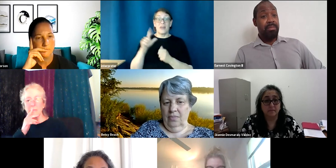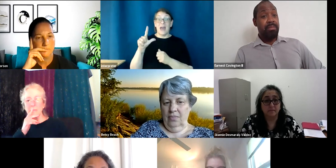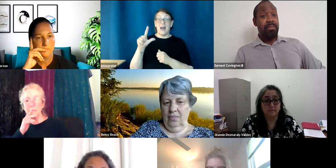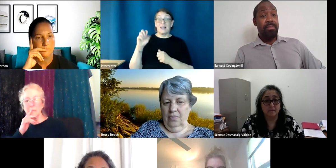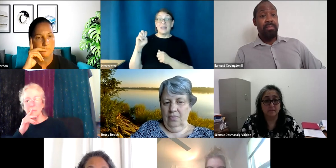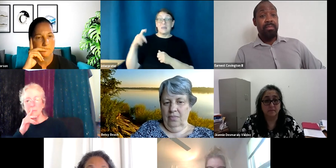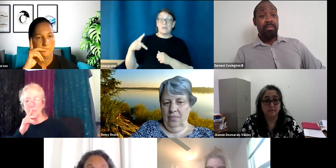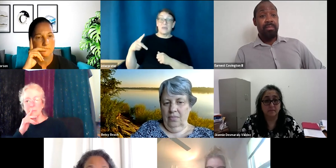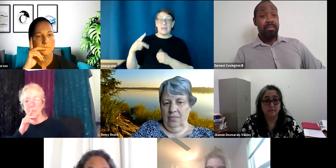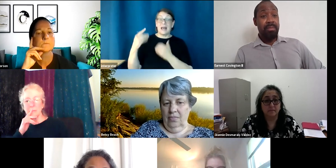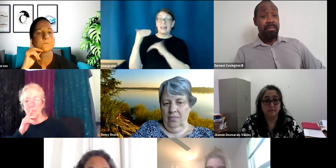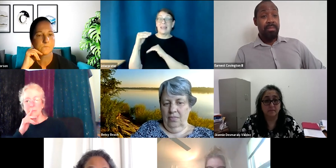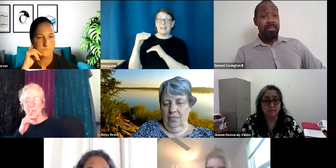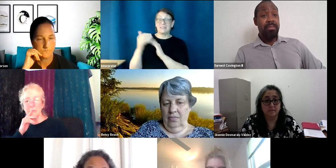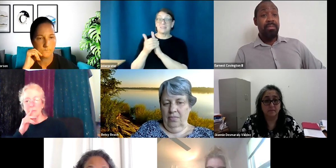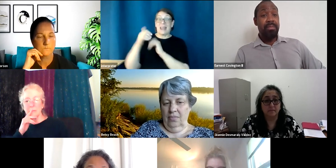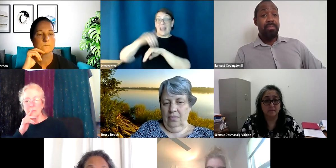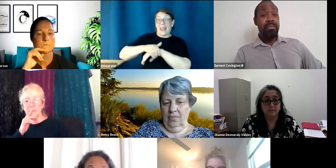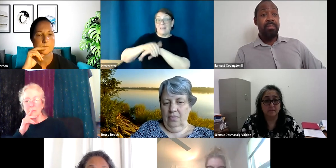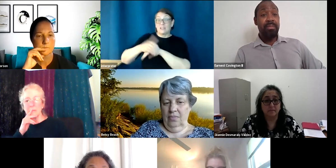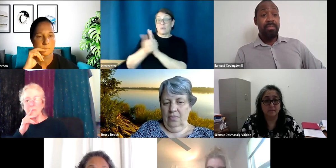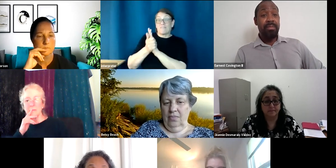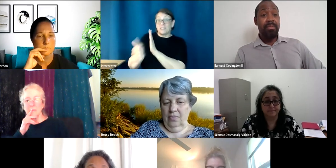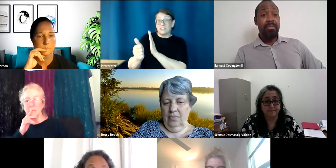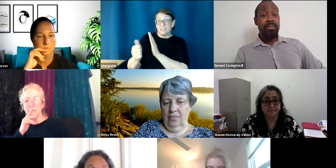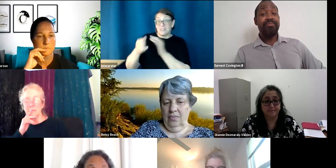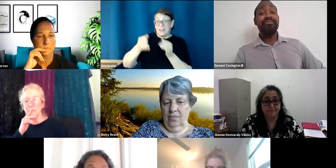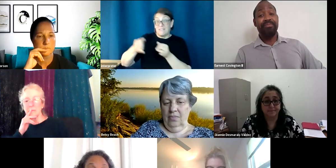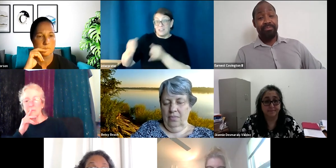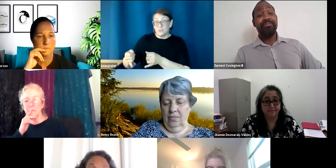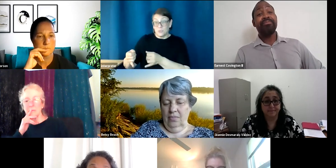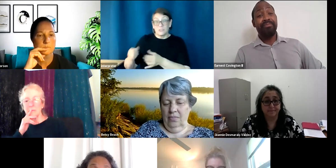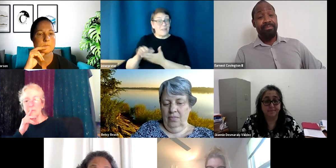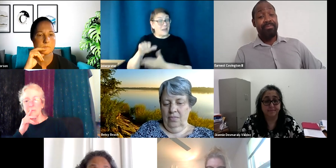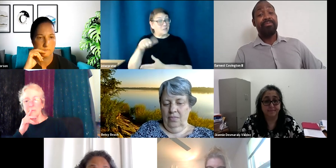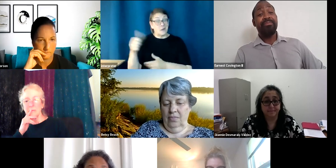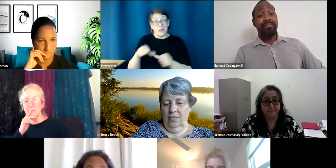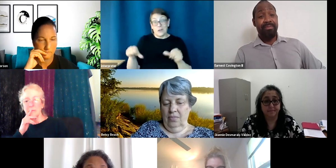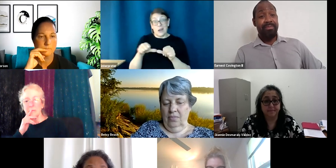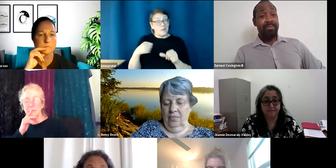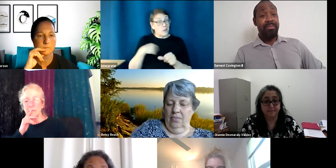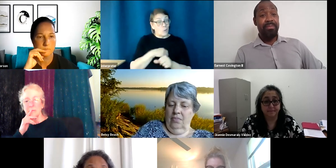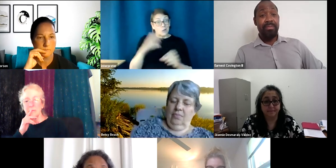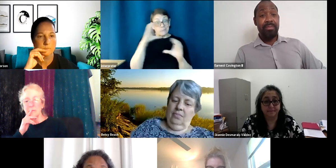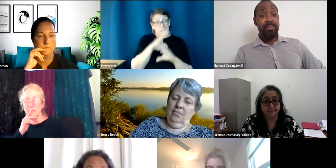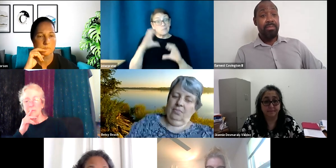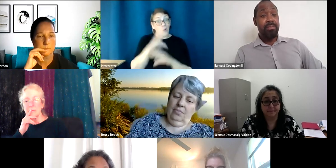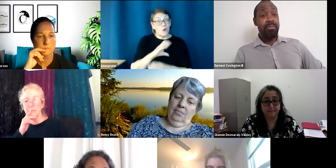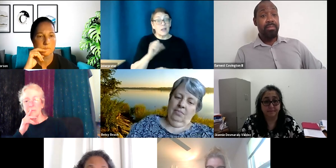limited English proficient individuals. And that's, um, area that we're exploring. So, um, I'm more than